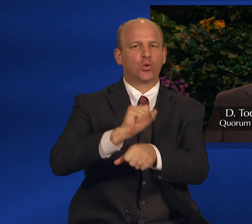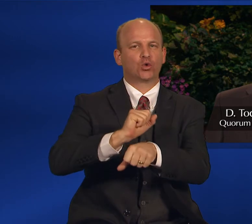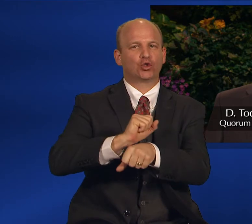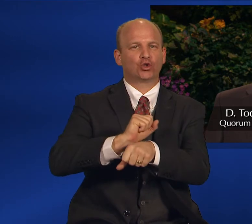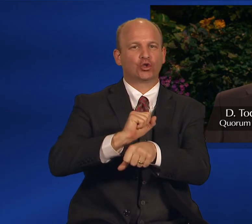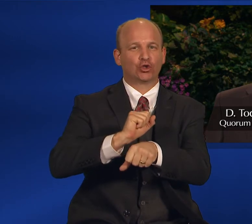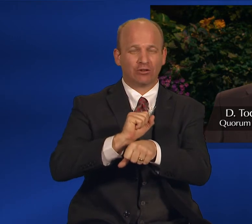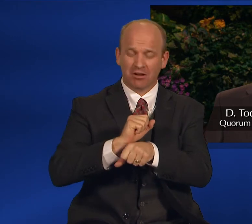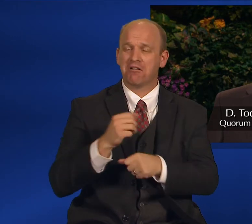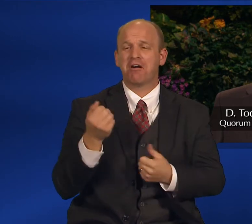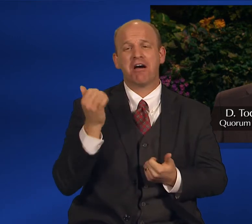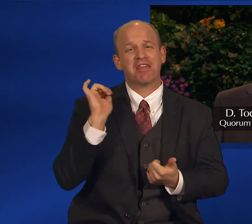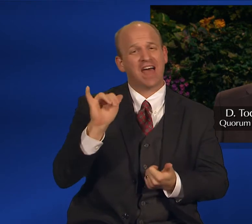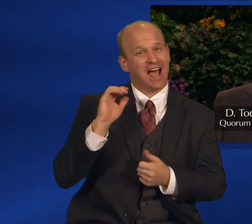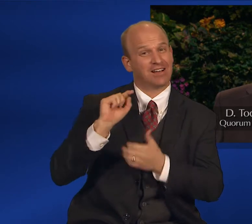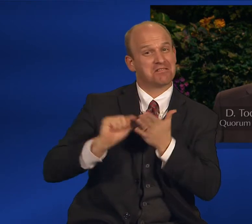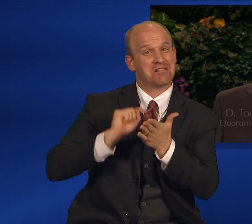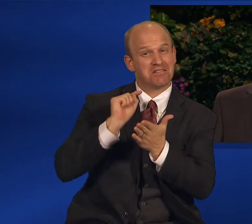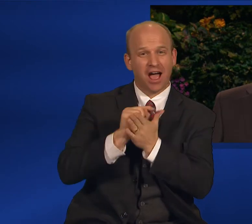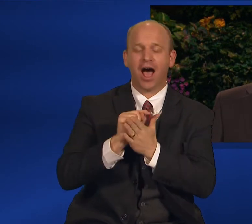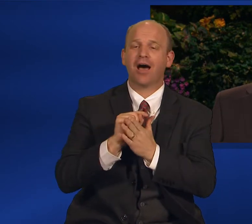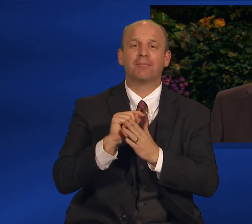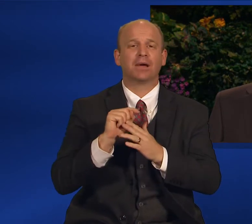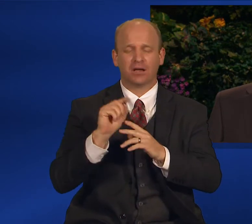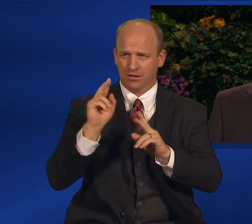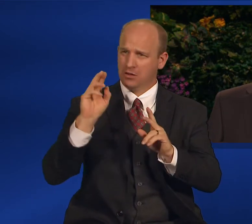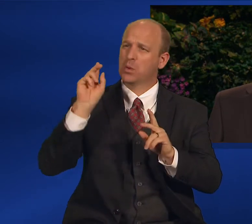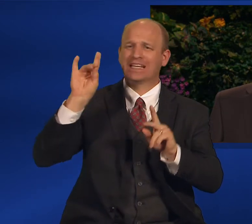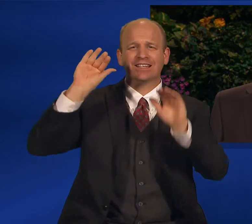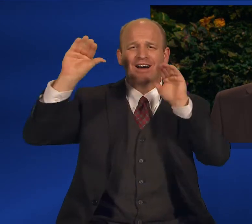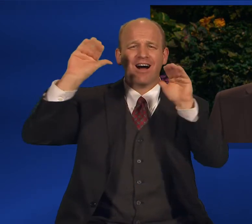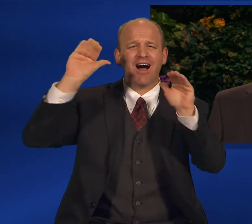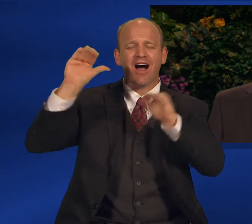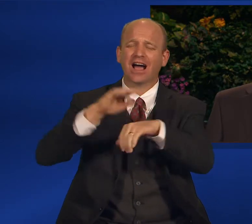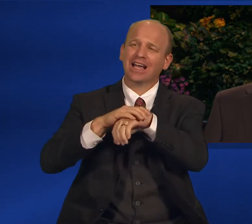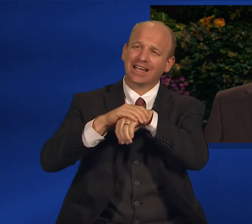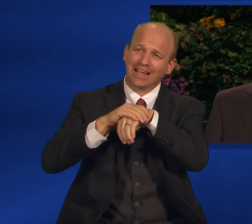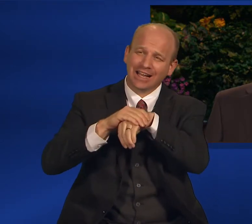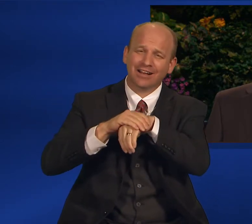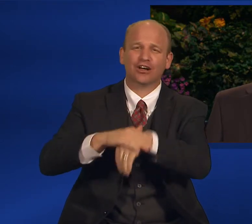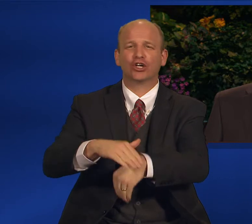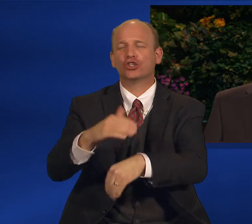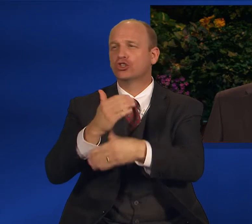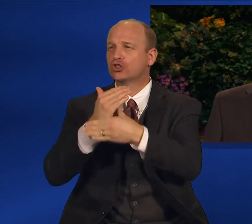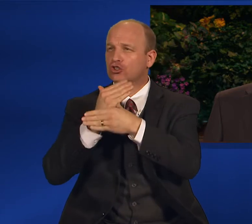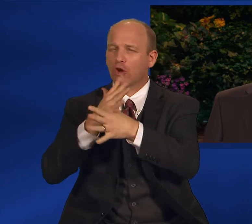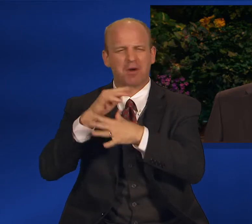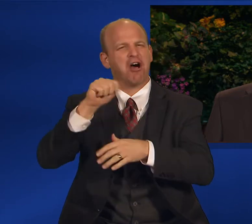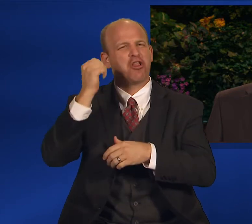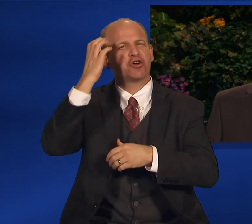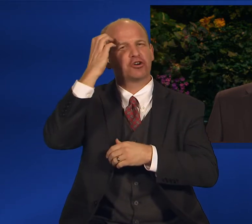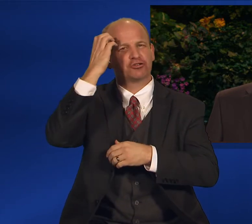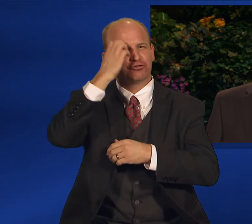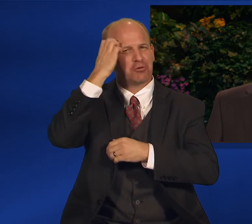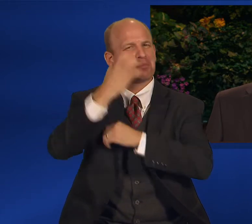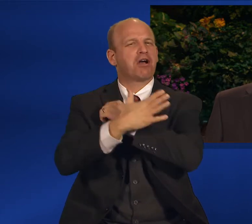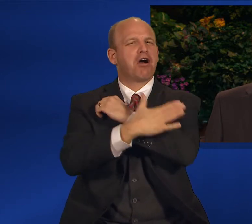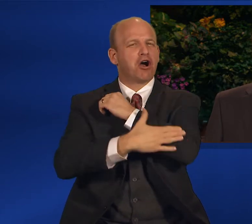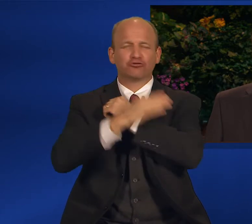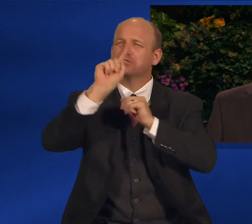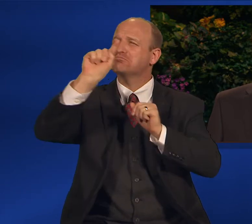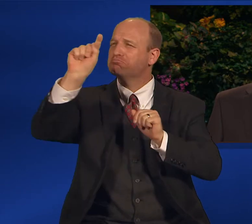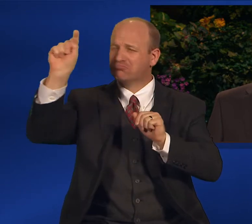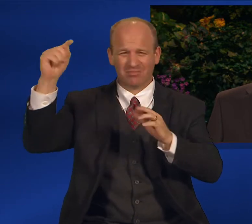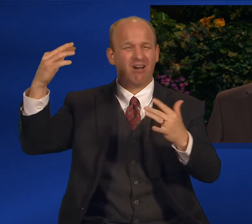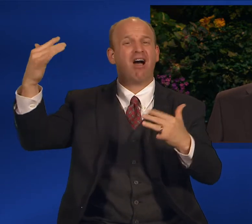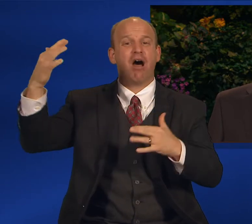centuries, potential immigrant laborers were recruited in Great Britain and Germany and other European countries. But many